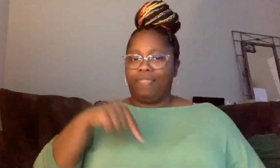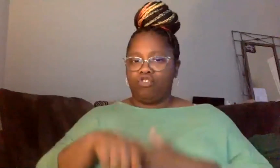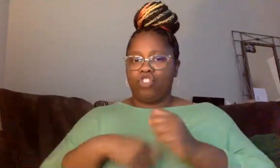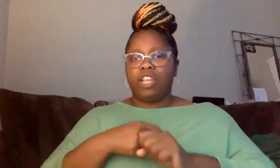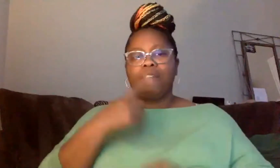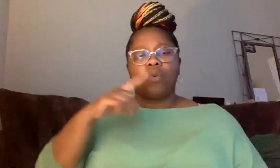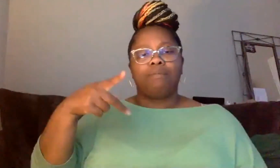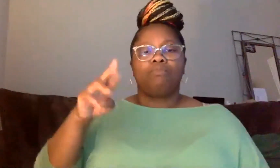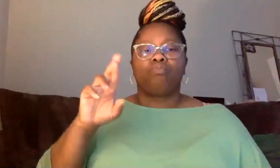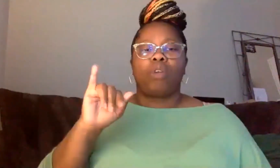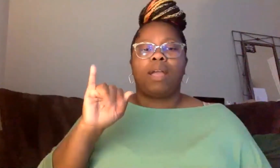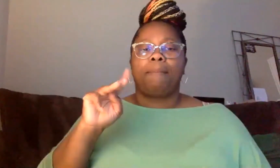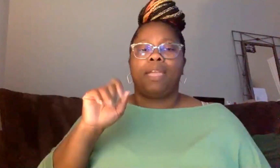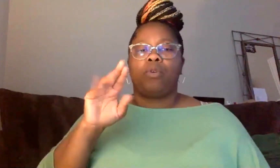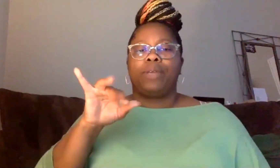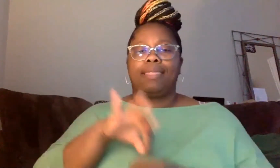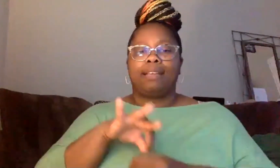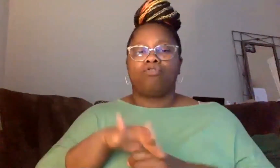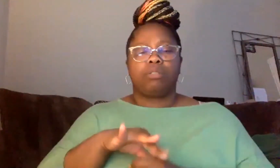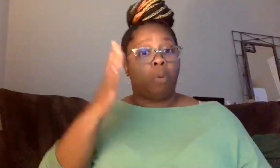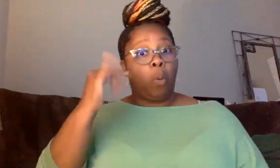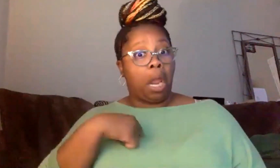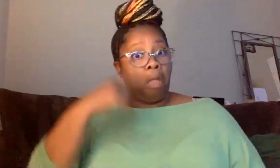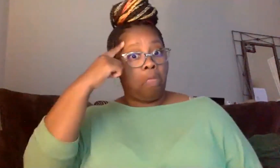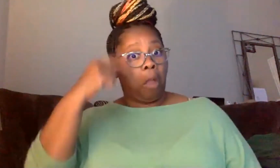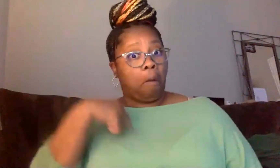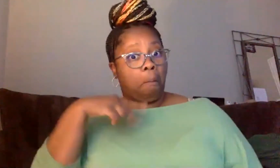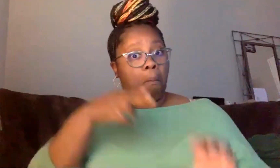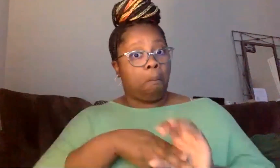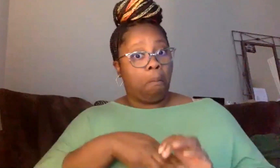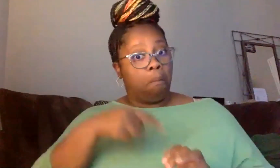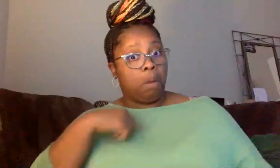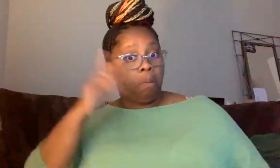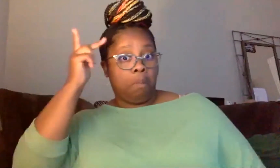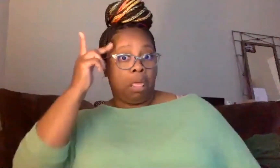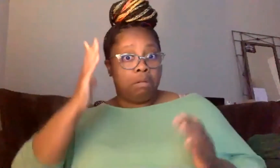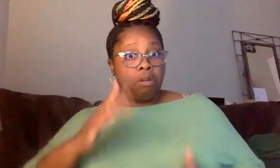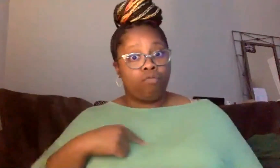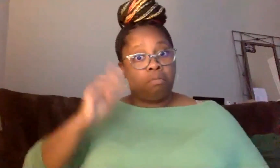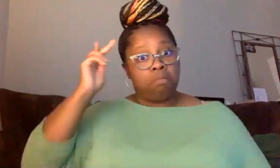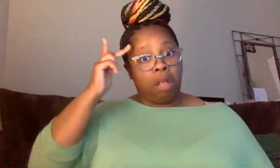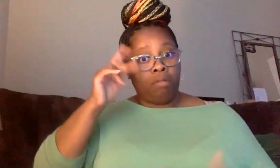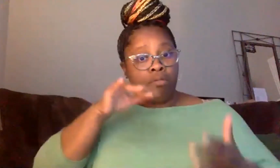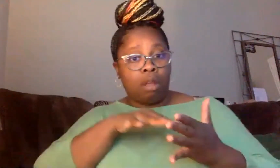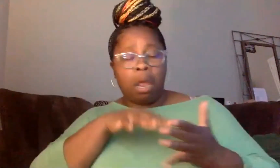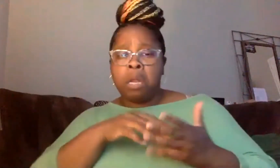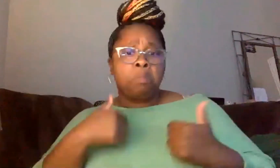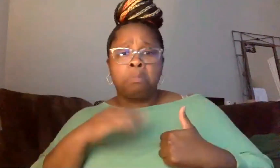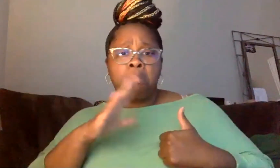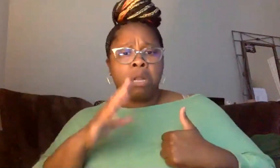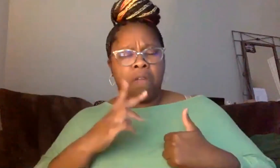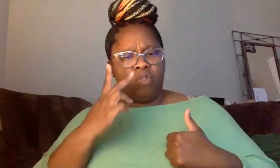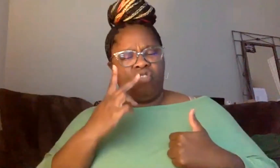I consider running, never been a politician, never studied politics, never saw myself in that manner.